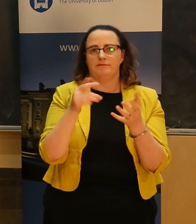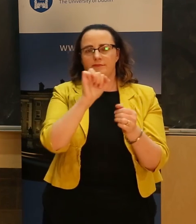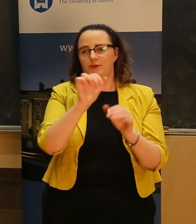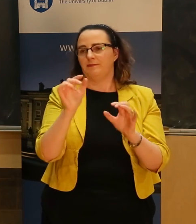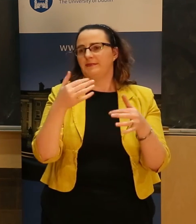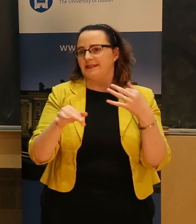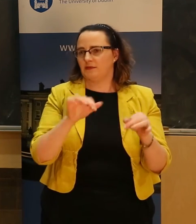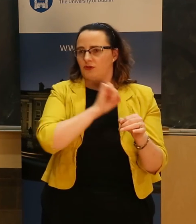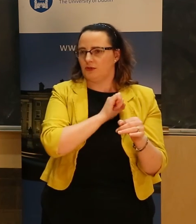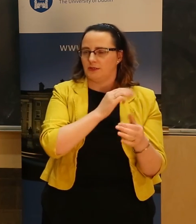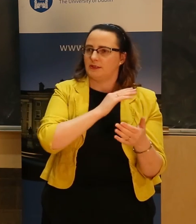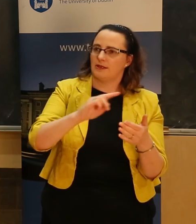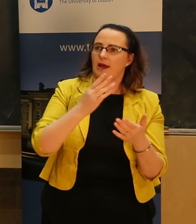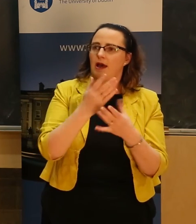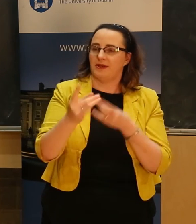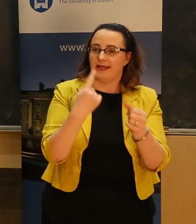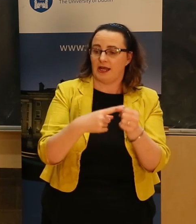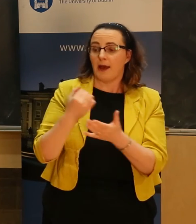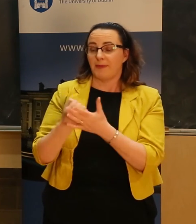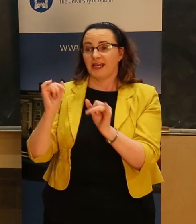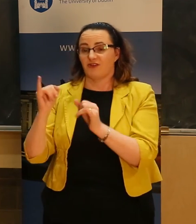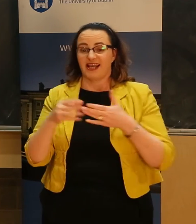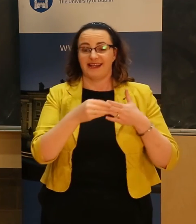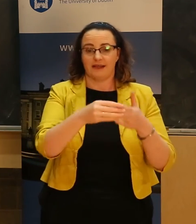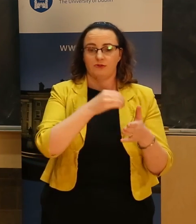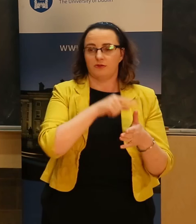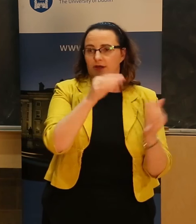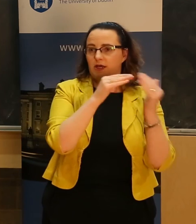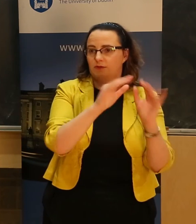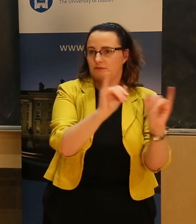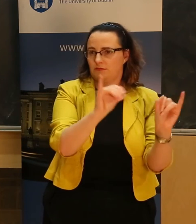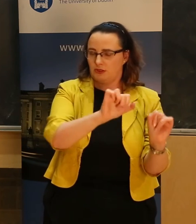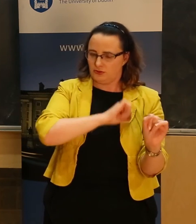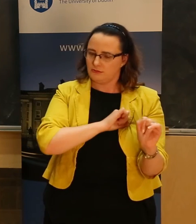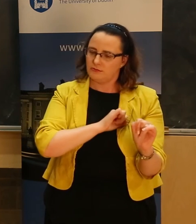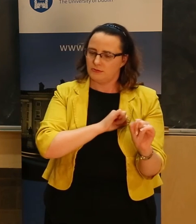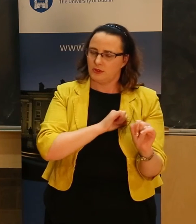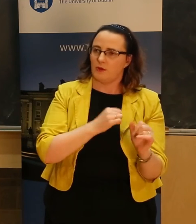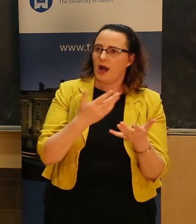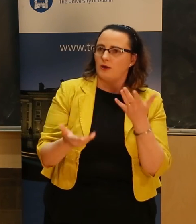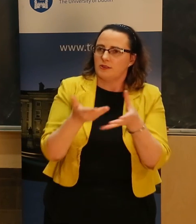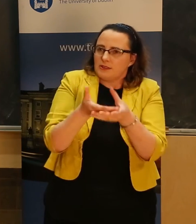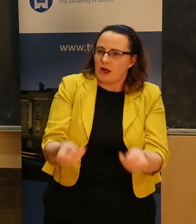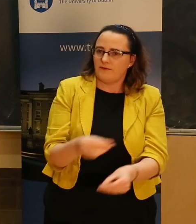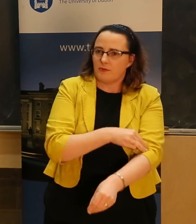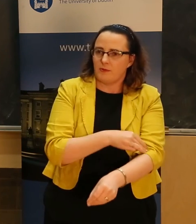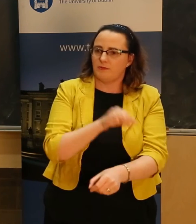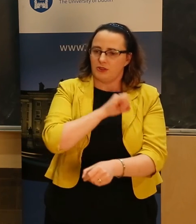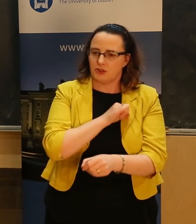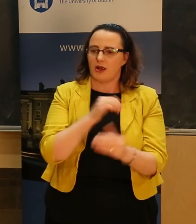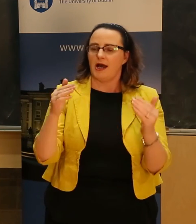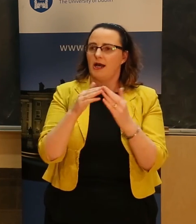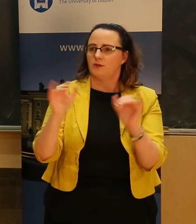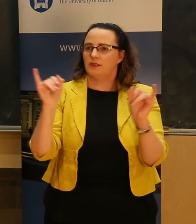banking crisis led to the housing crisis. I will put forward real and effective solutions to bring house prices back into line